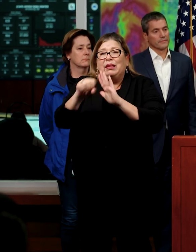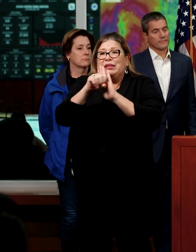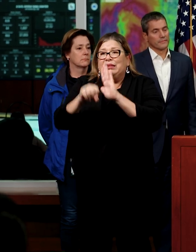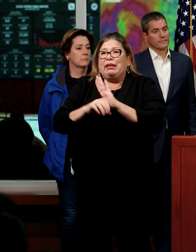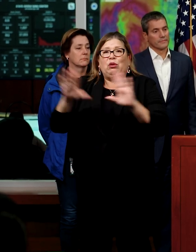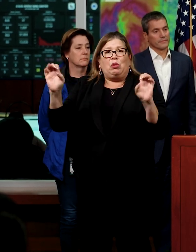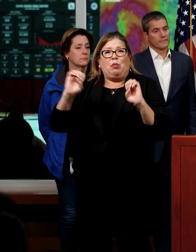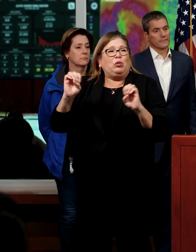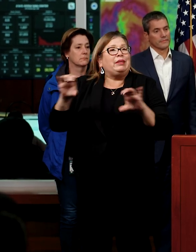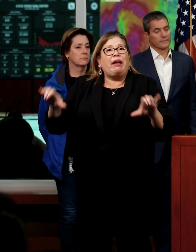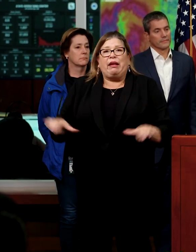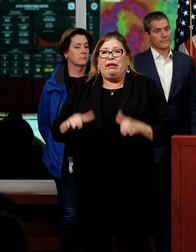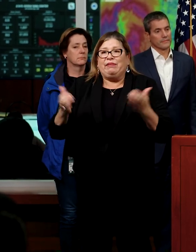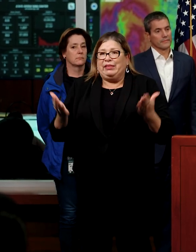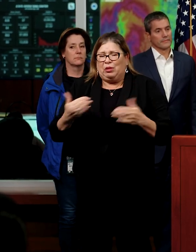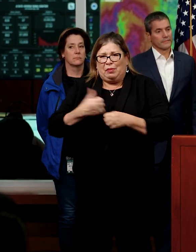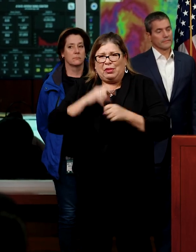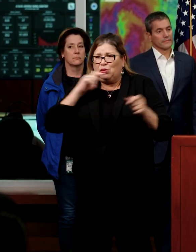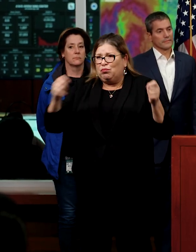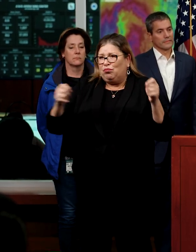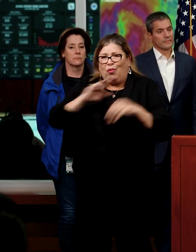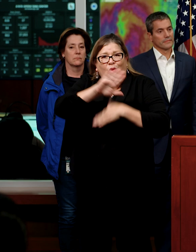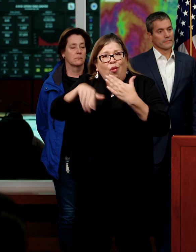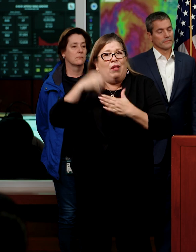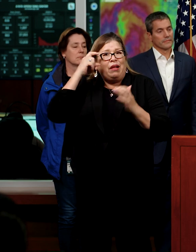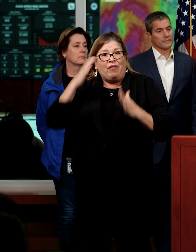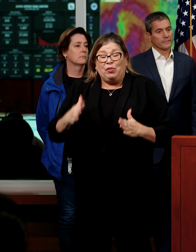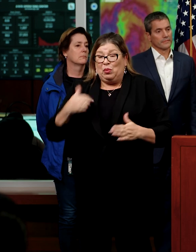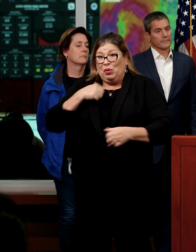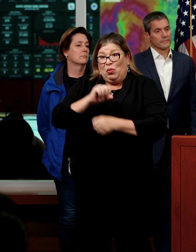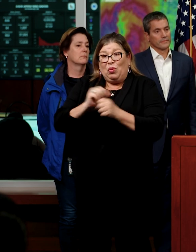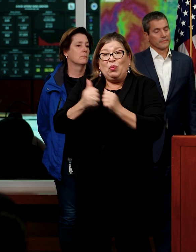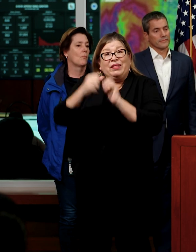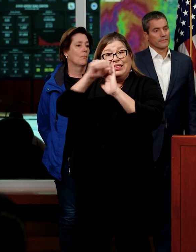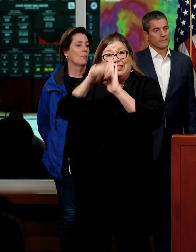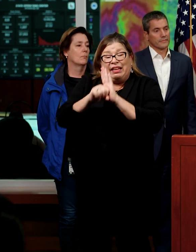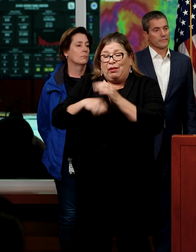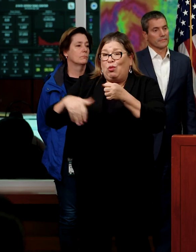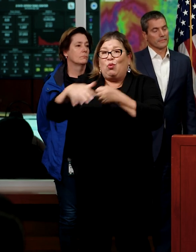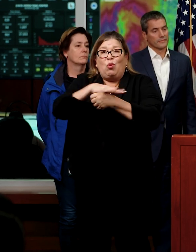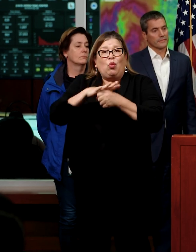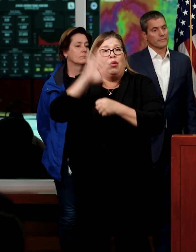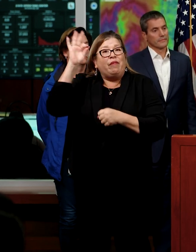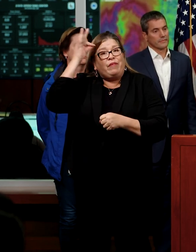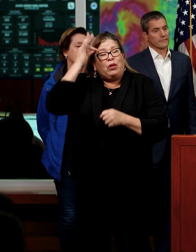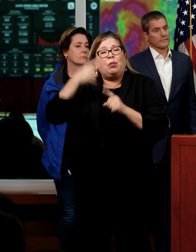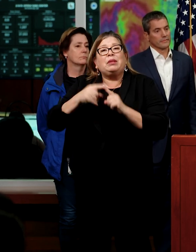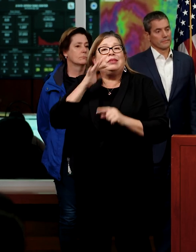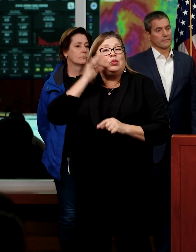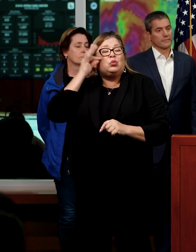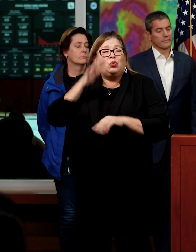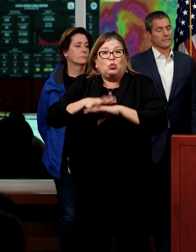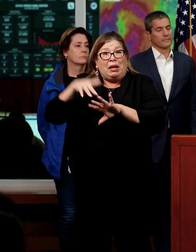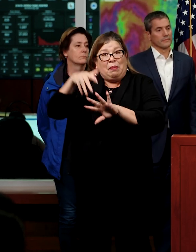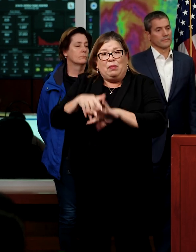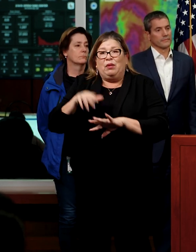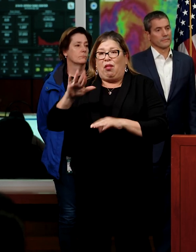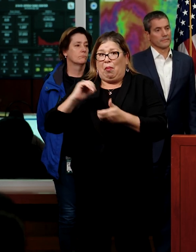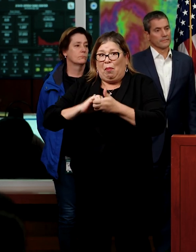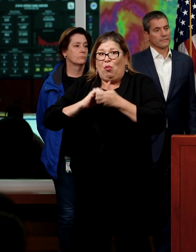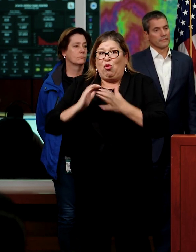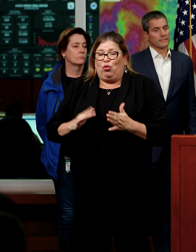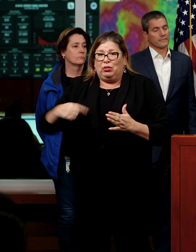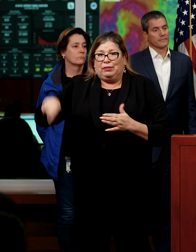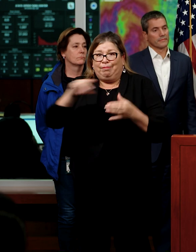of the whole of government while working with our state, local, federal, and tribal partners. But the